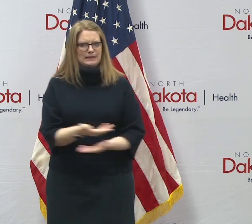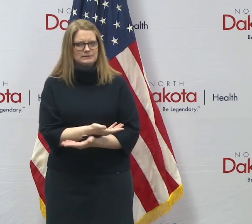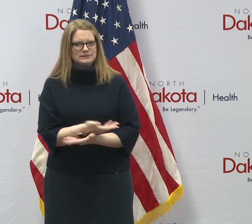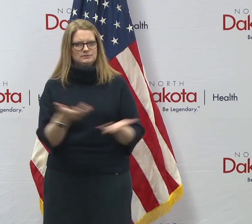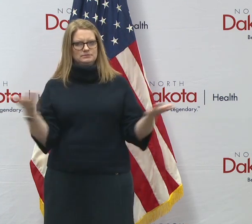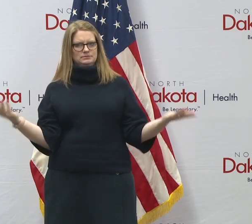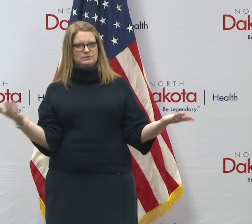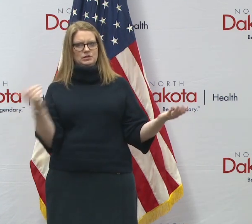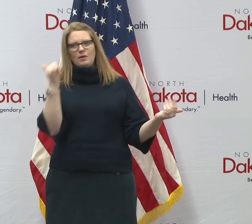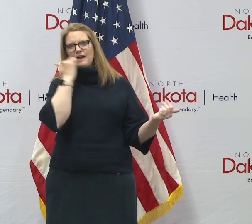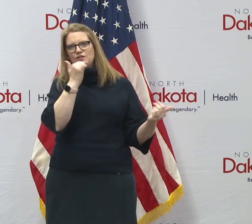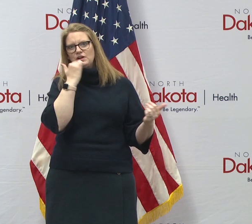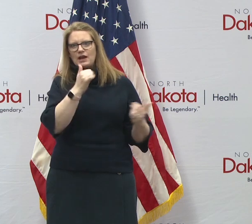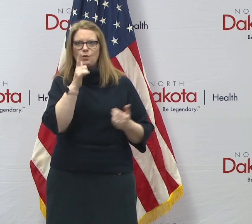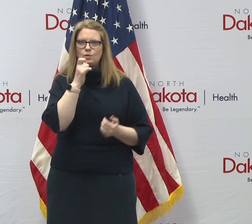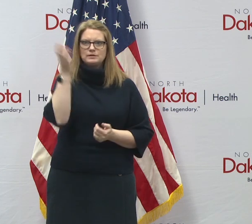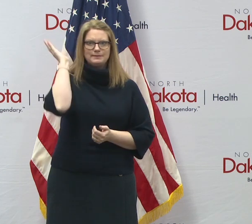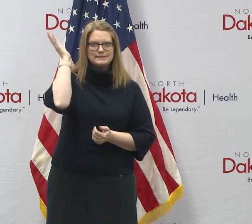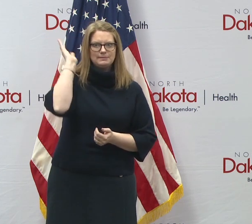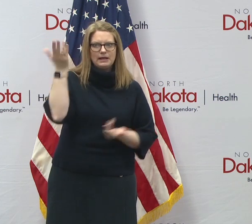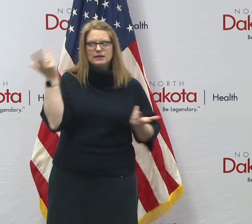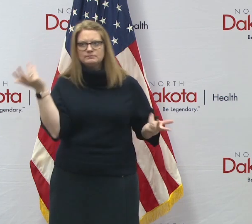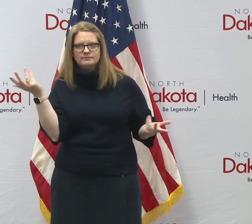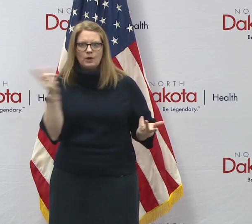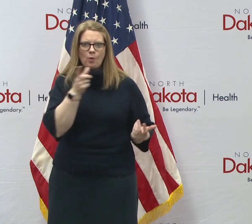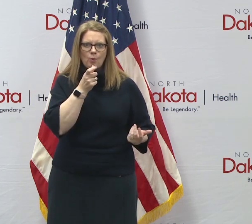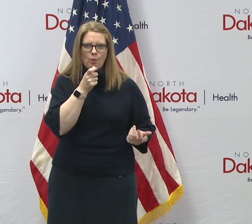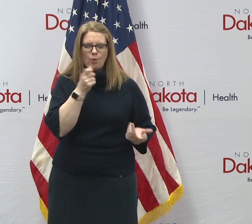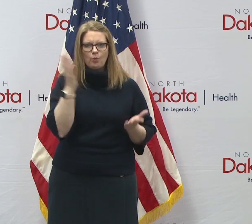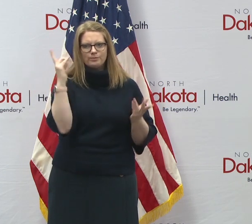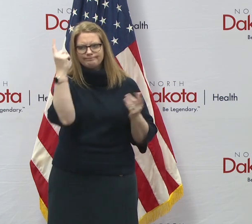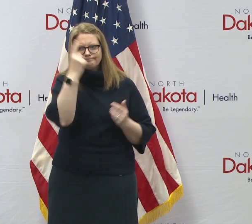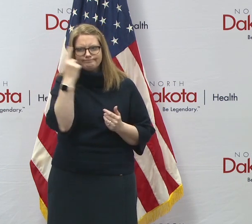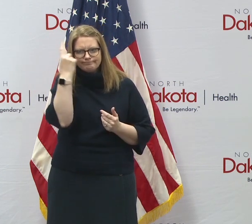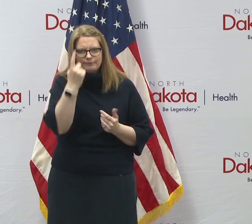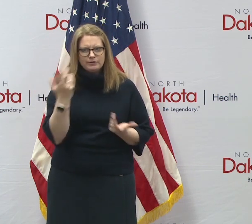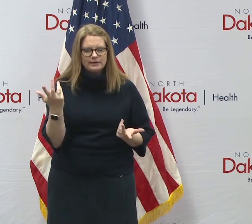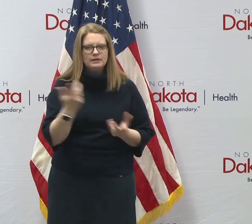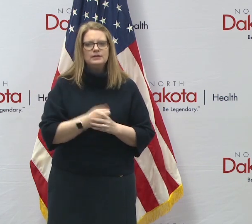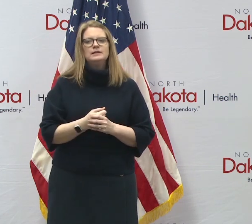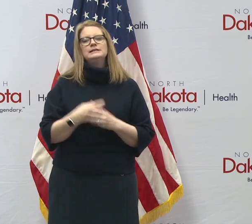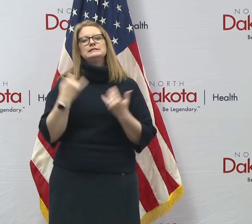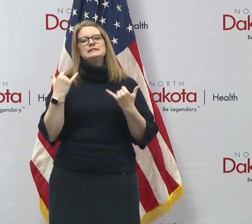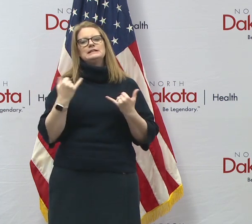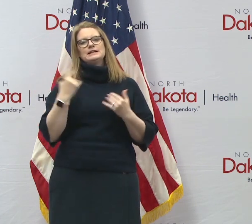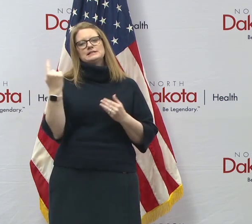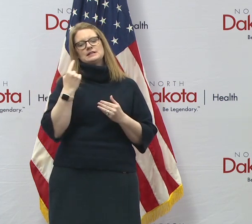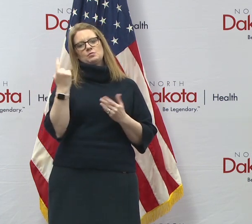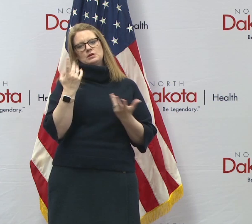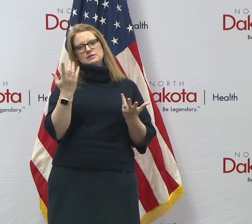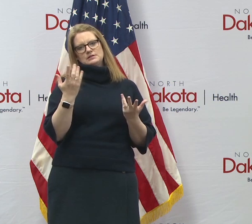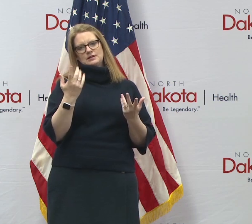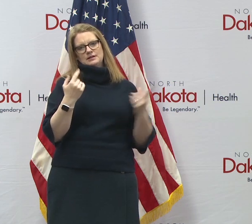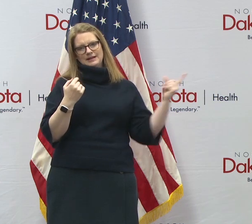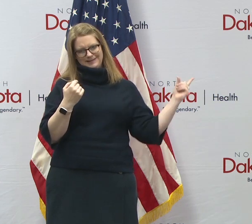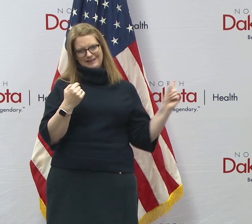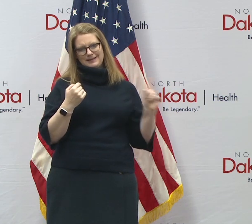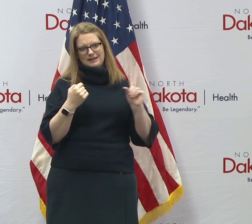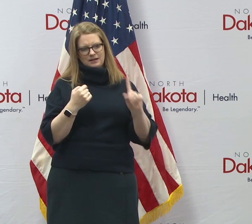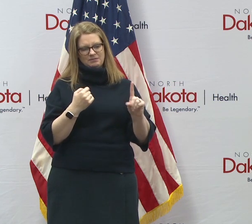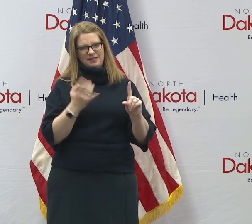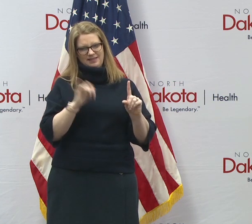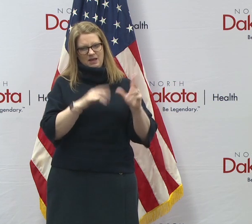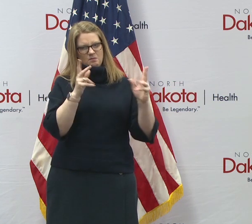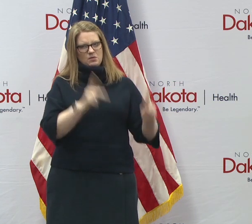we have every day, uh, during our briefing. Uh, and today we've got a, someone who's going to share some thoughts and, and this individual, like